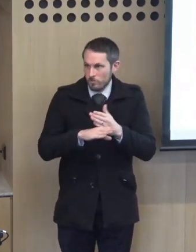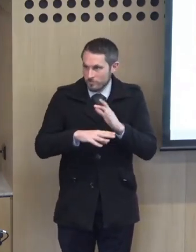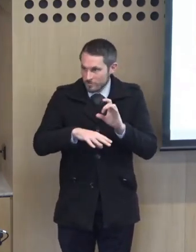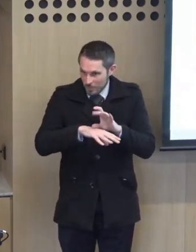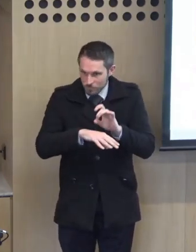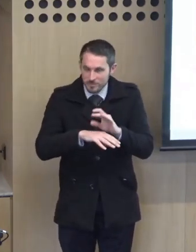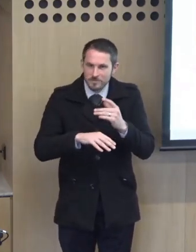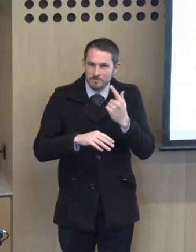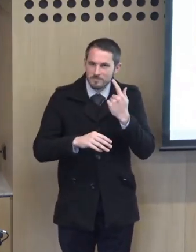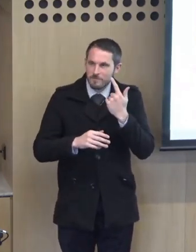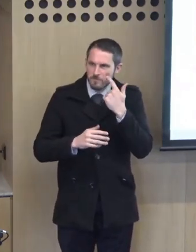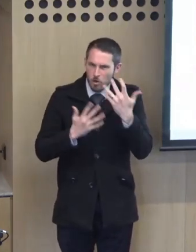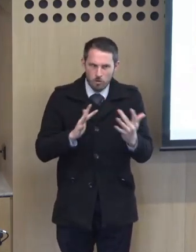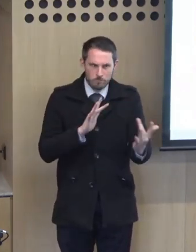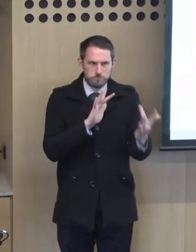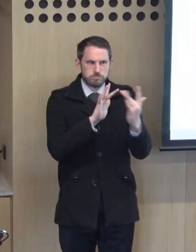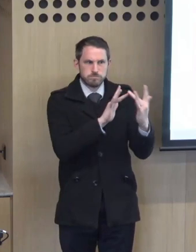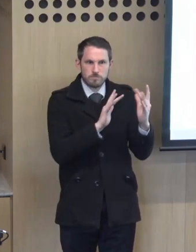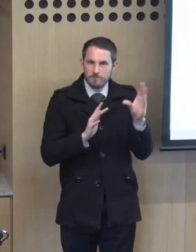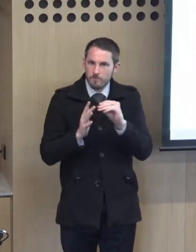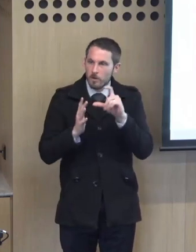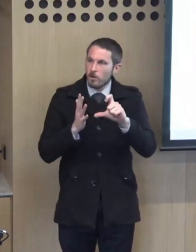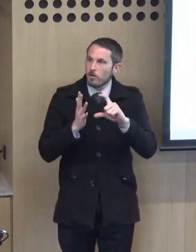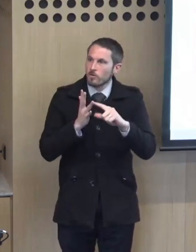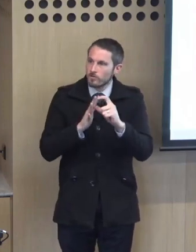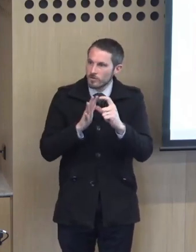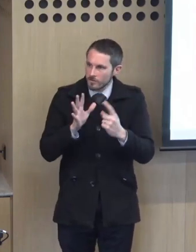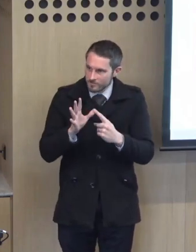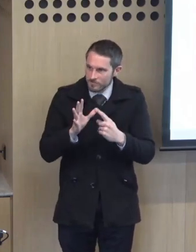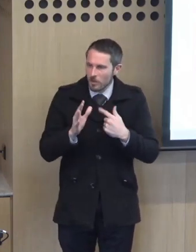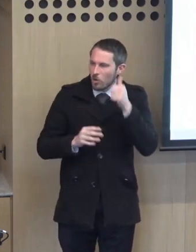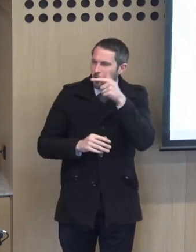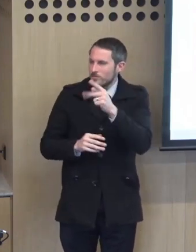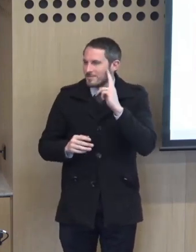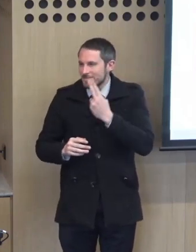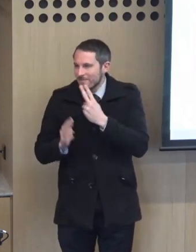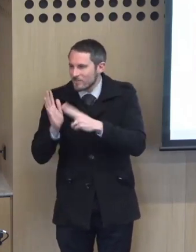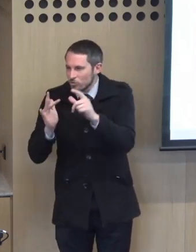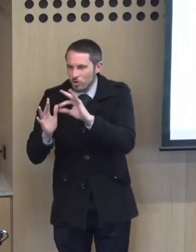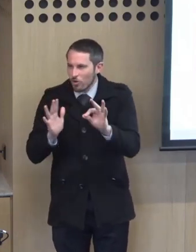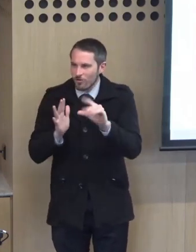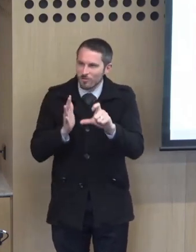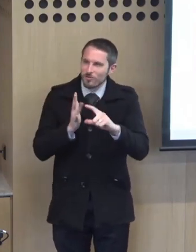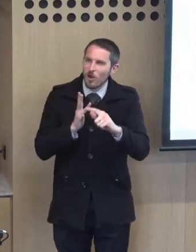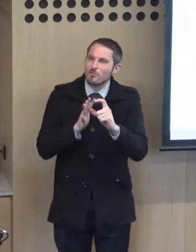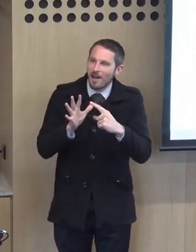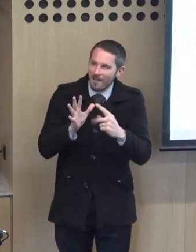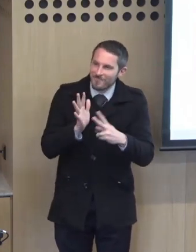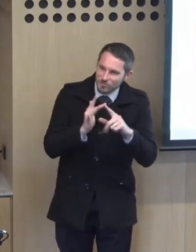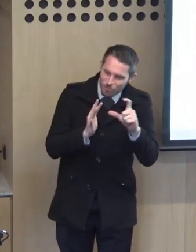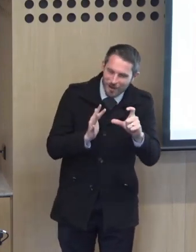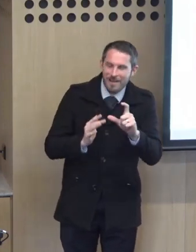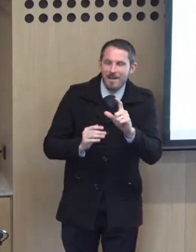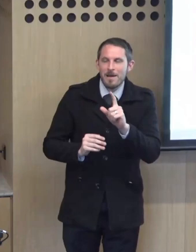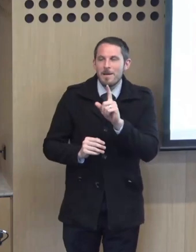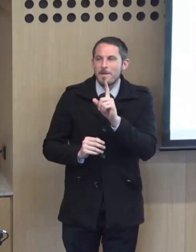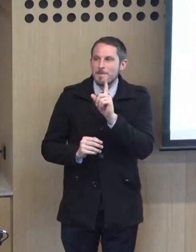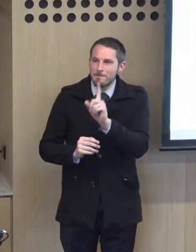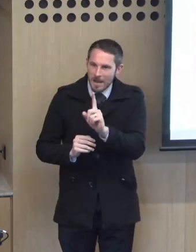so just for information the work that i've done as an interpreter in the clinic uh i'm a coder a child of a deaf adults and my parents are deaf i'm a hearing